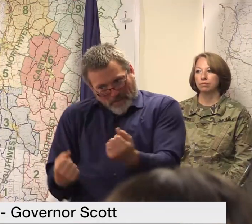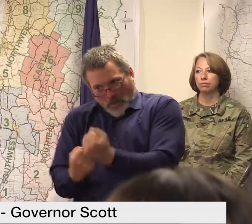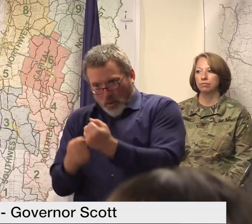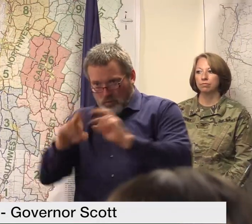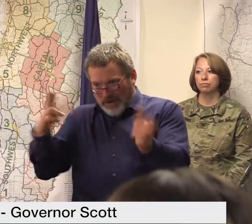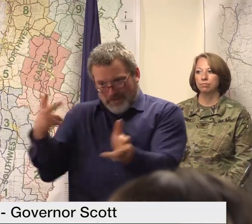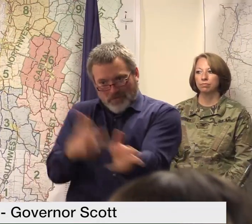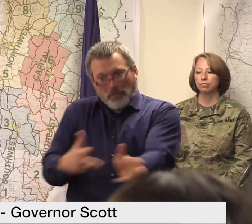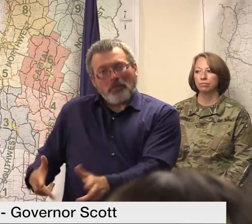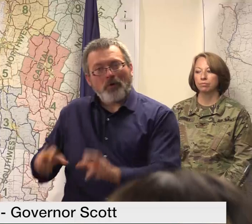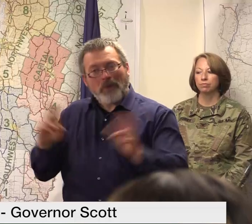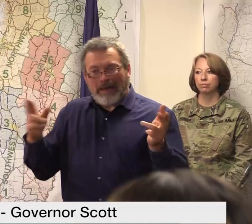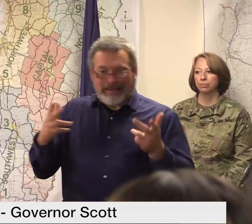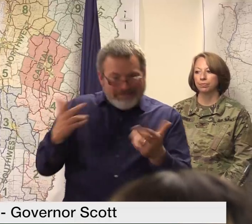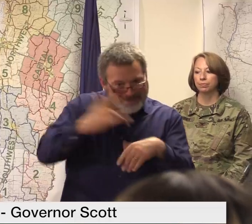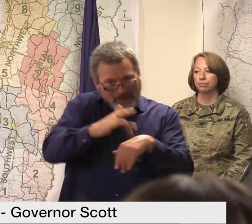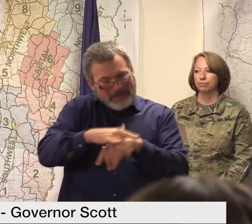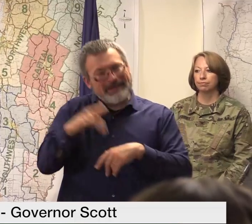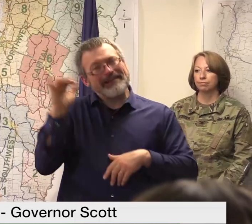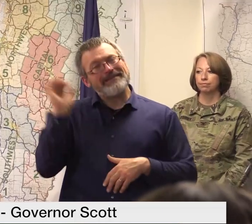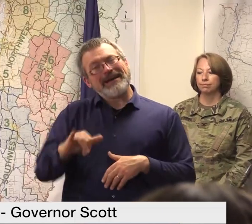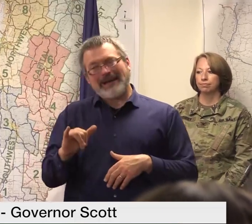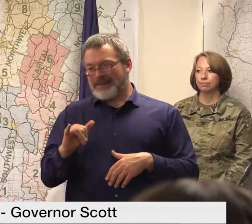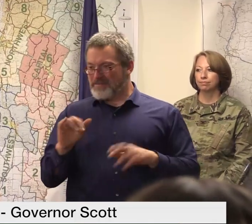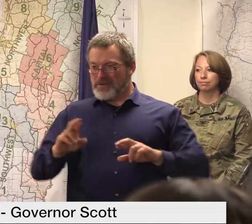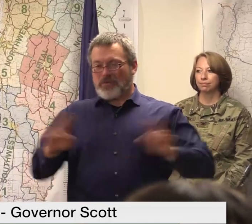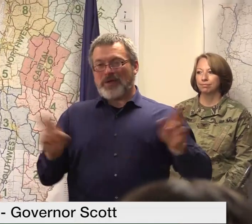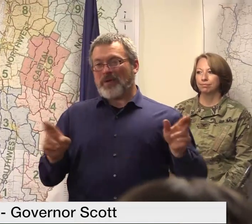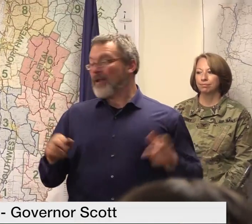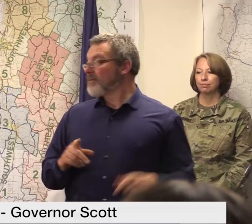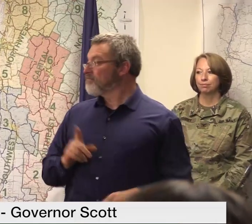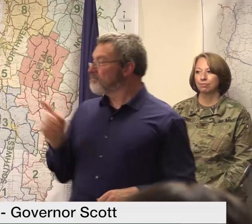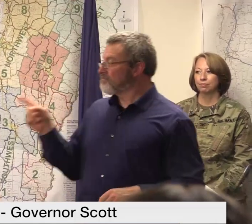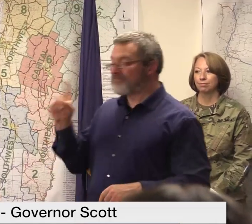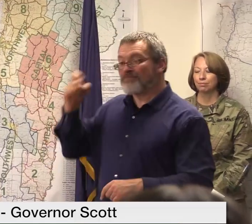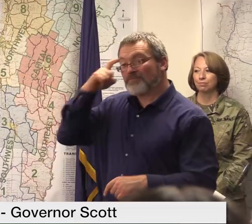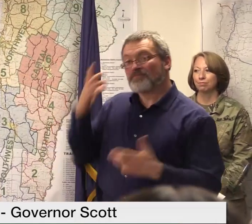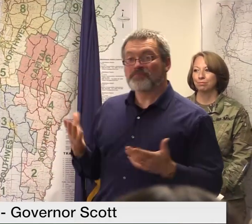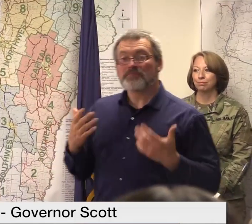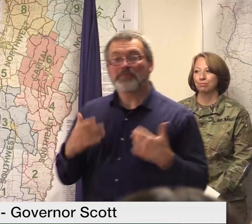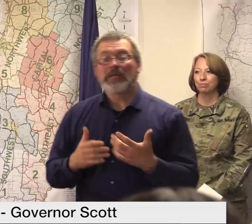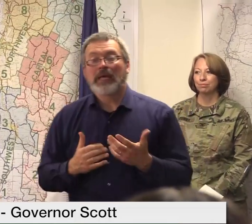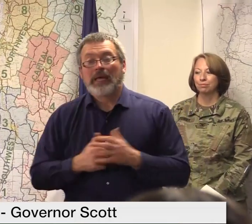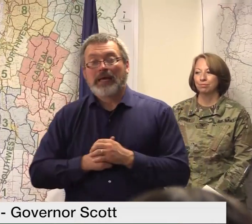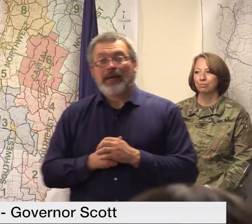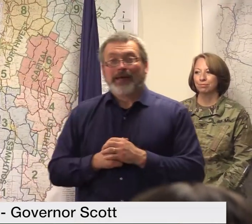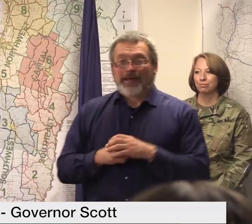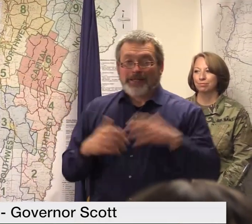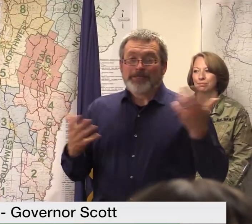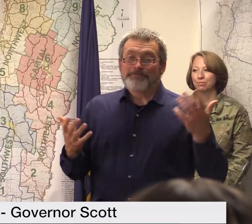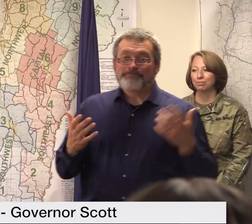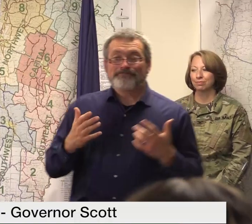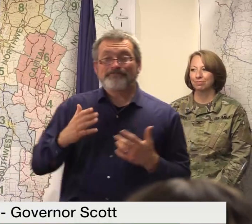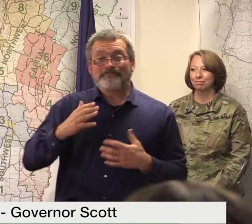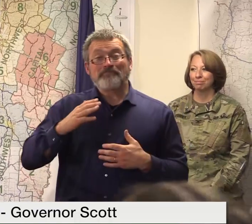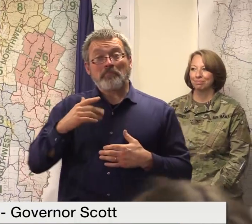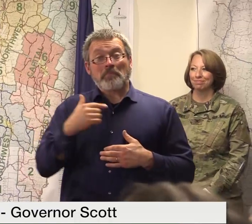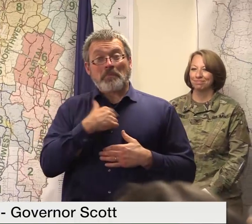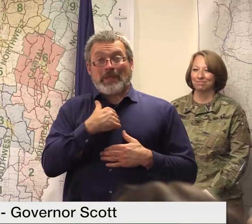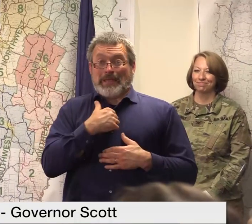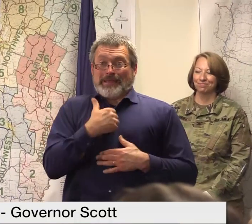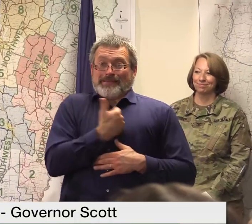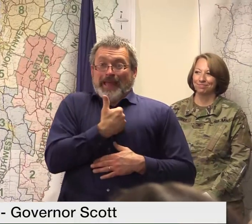yeah any transactions i found myself when i had to register a number of motorcycles over the last couple of weeks